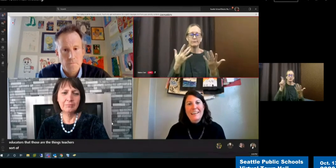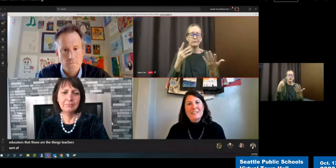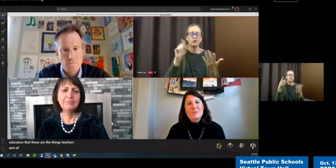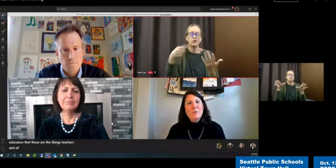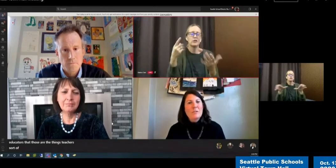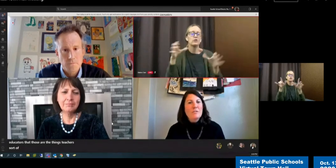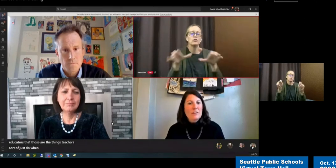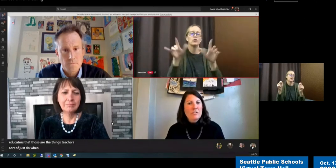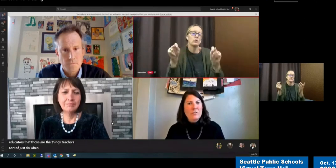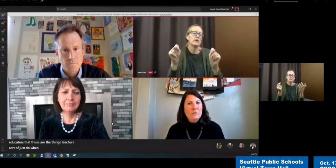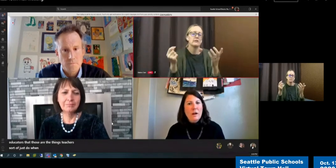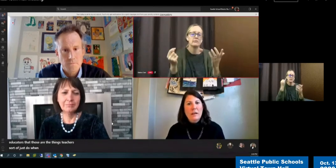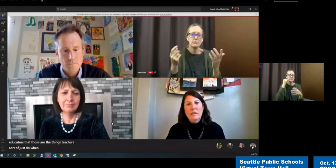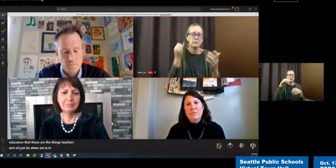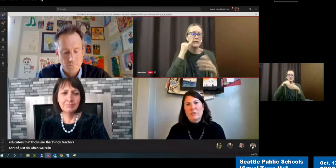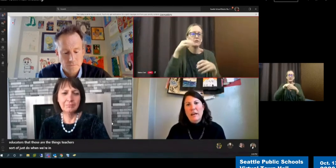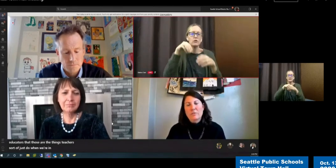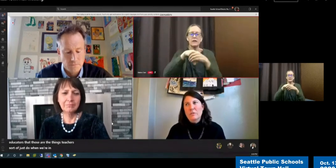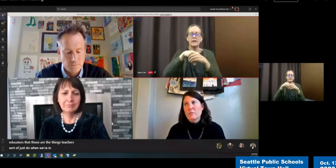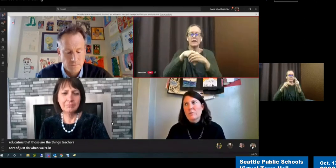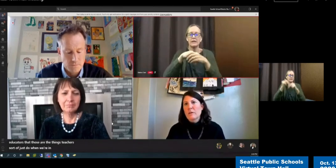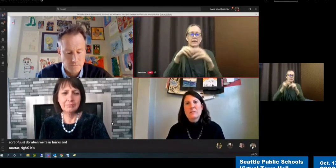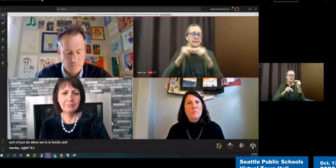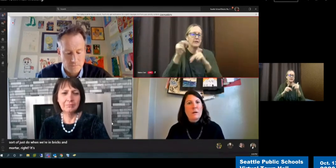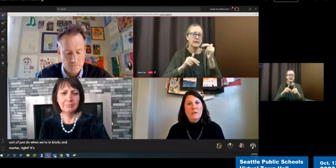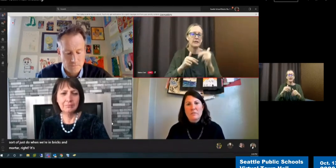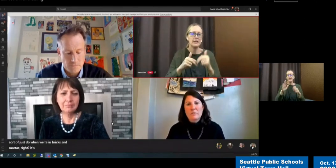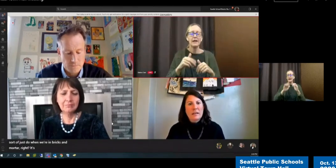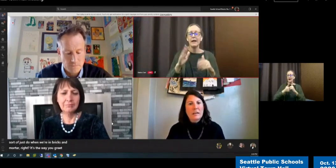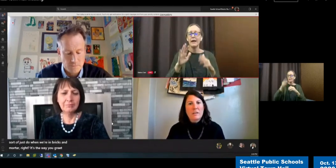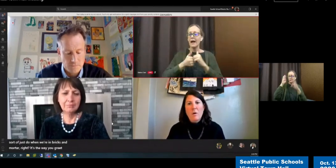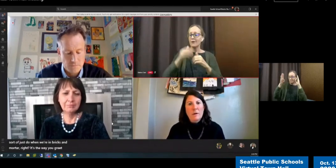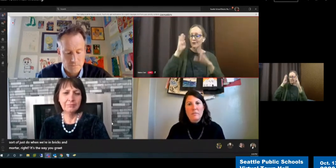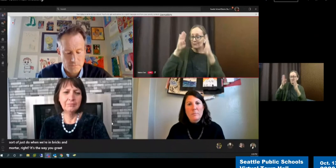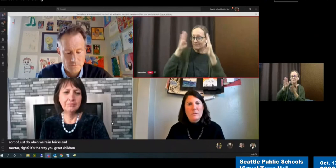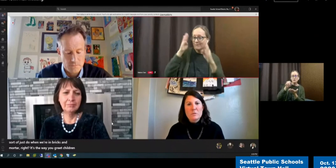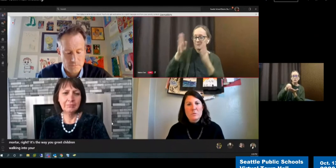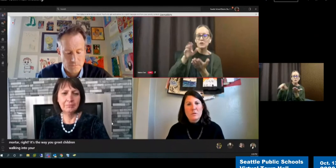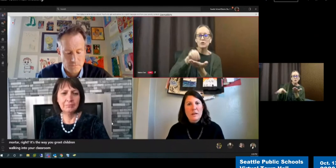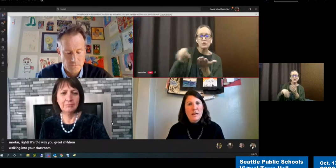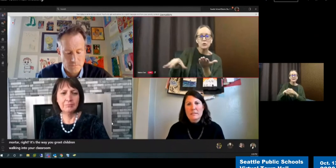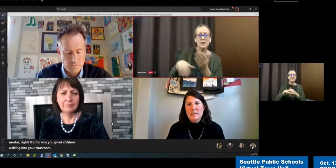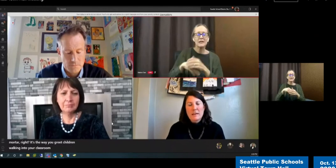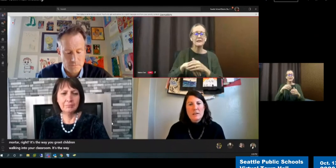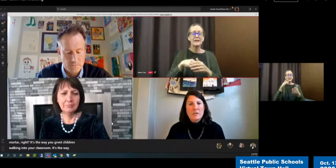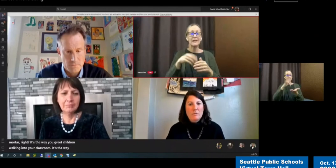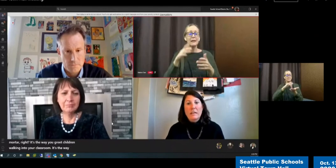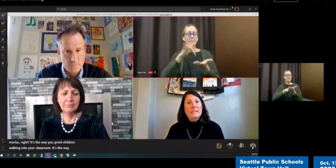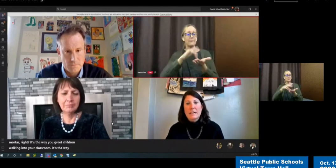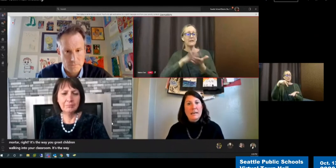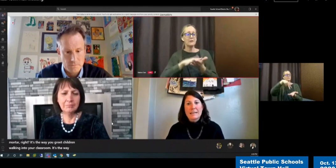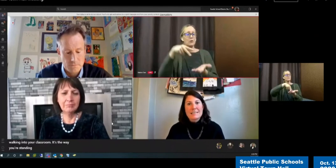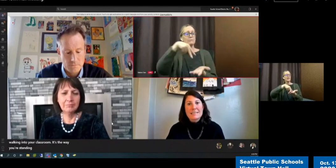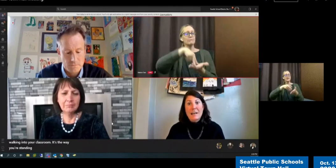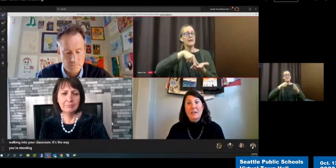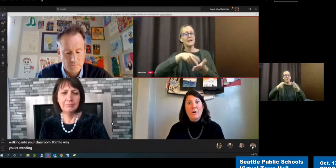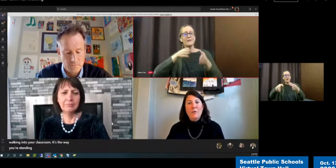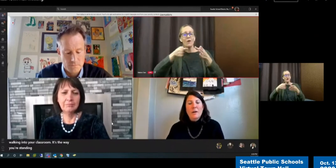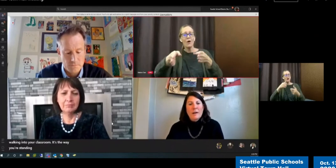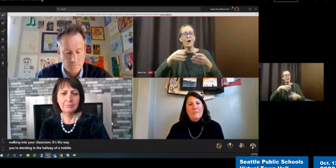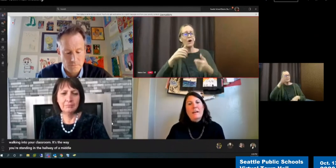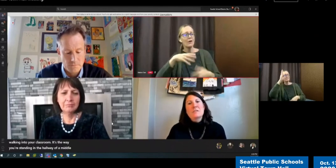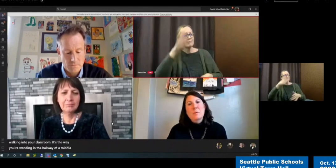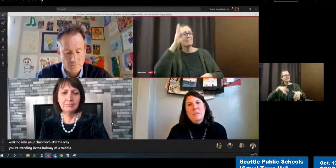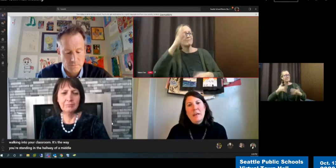It's the way you greet children walking into your classroom. It's the way you're standing in the hallway of a middle school and, you know, relate to kids and say hello,